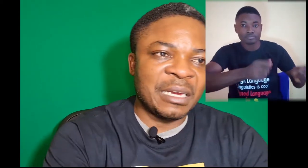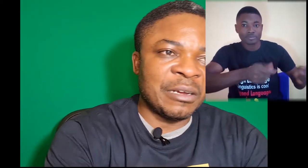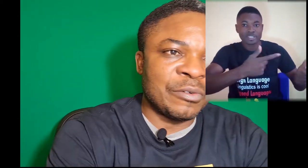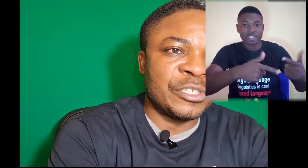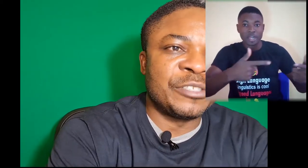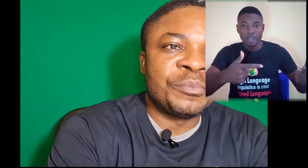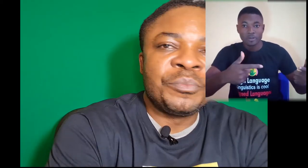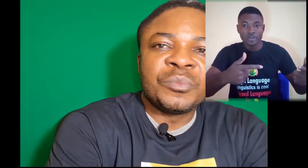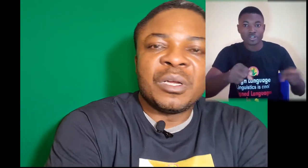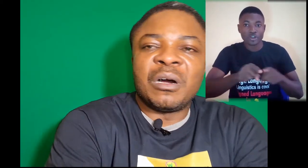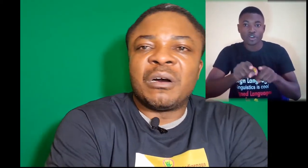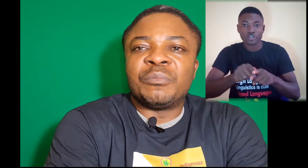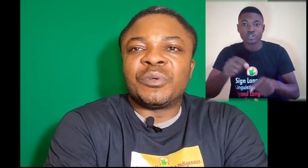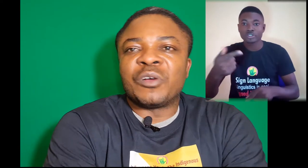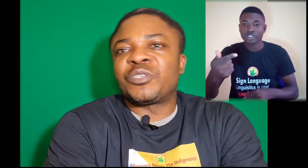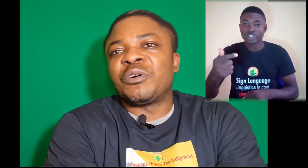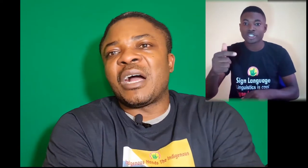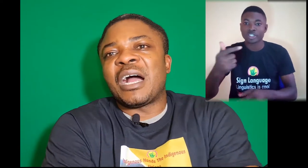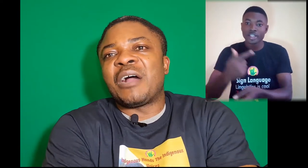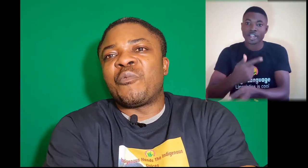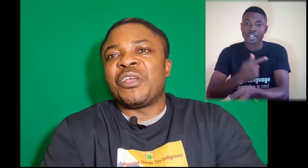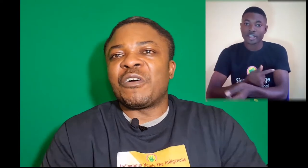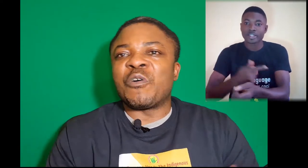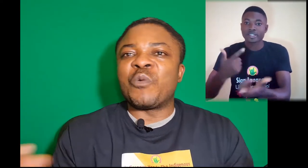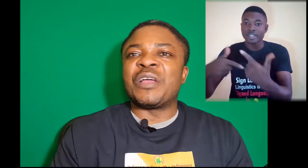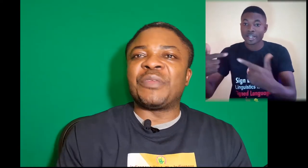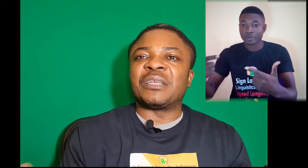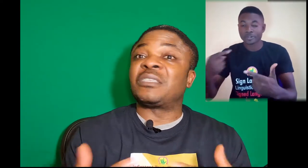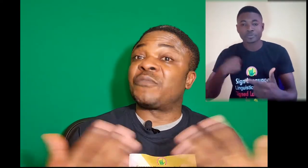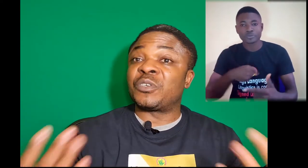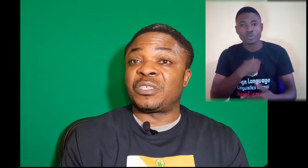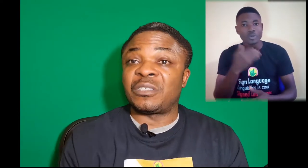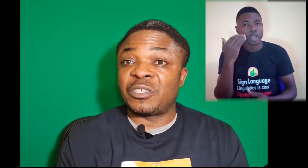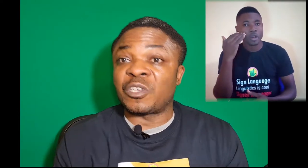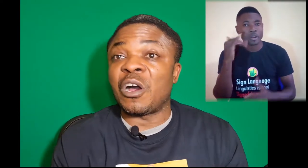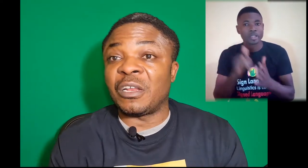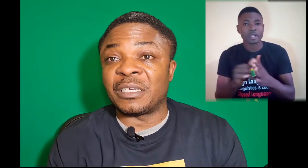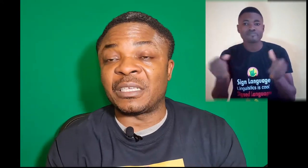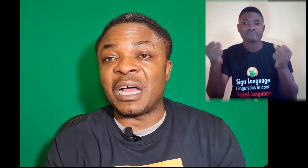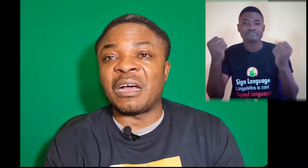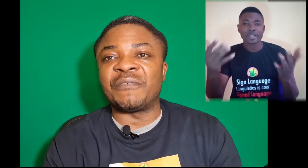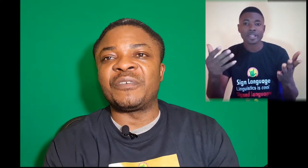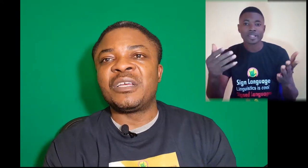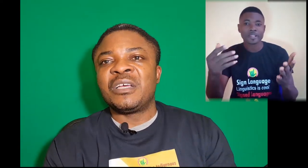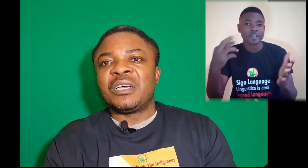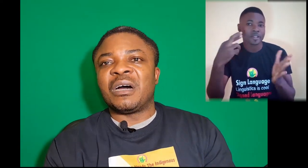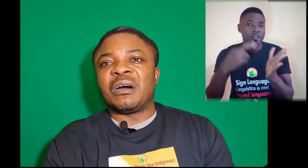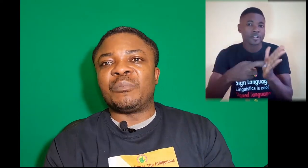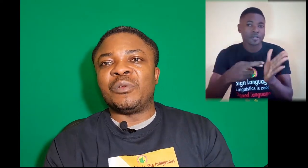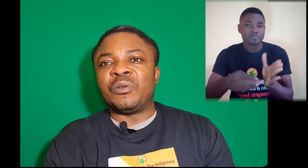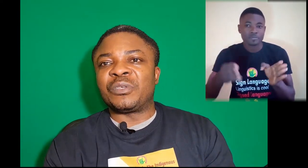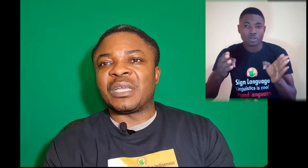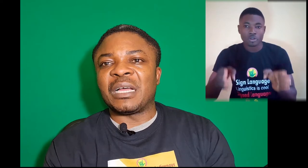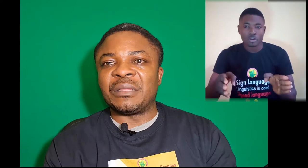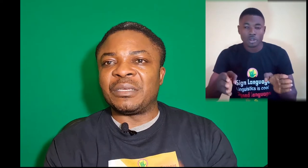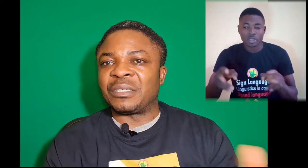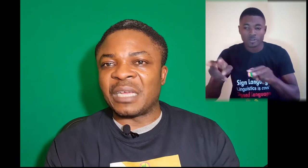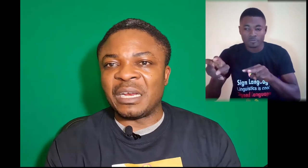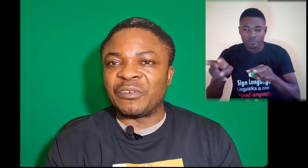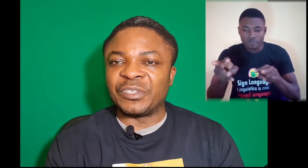Language. Also, we are aware that several scholars have looked at the sign languages